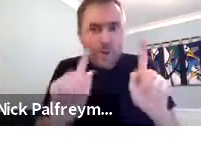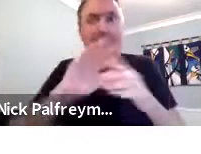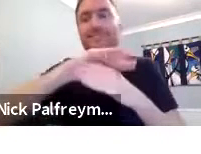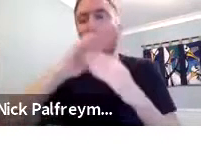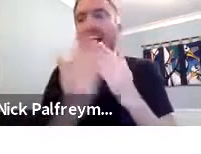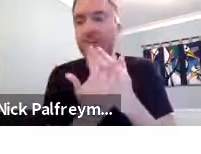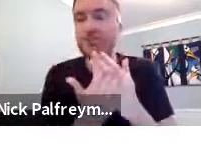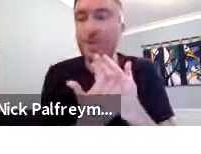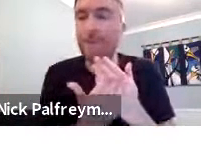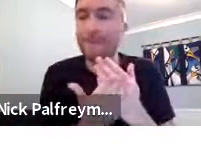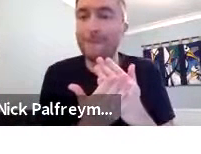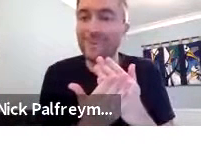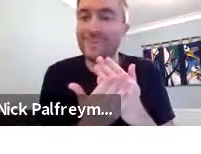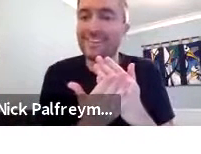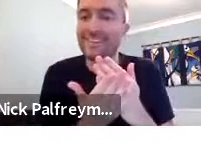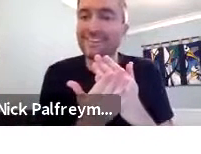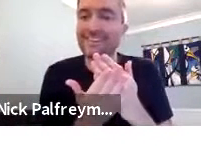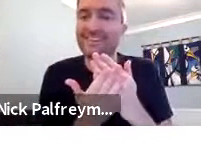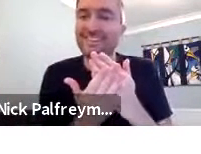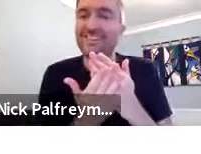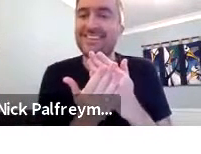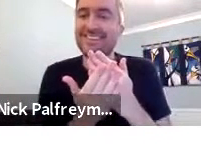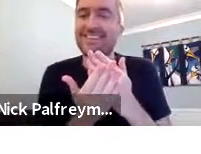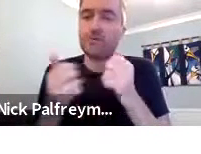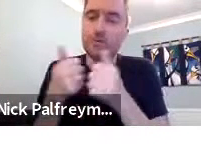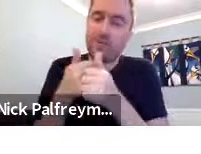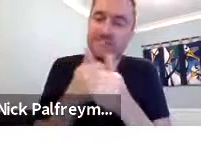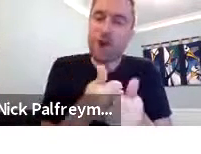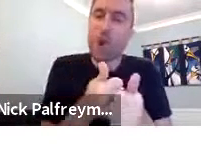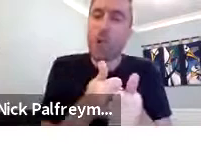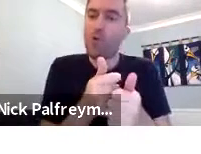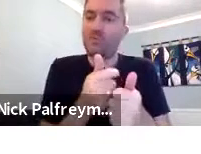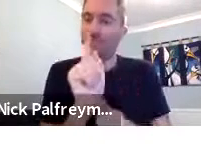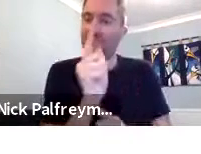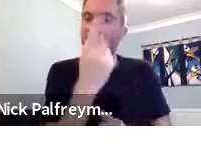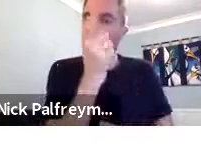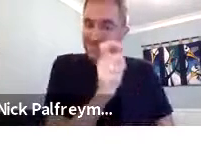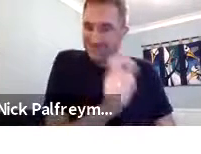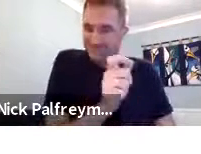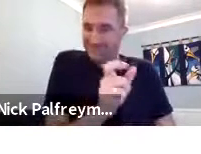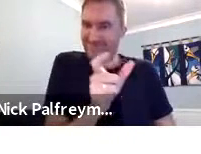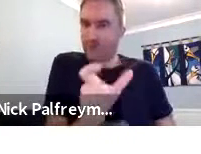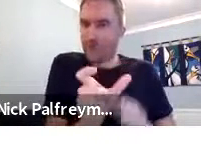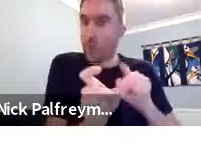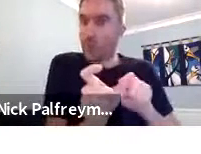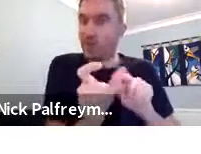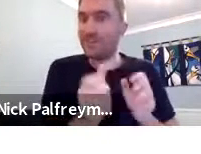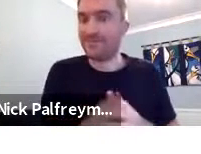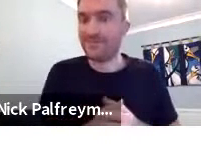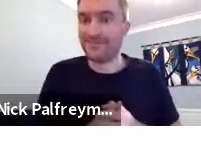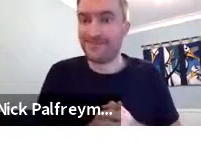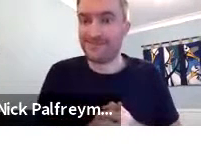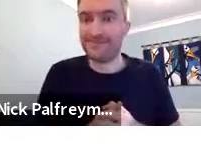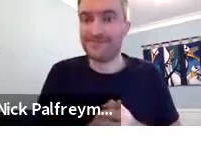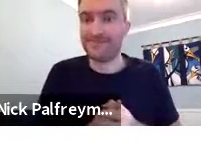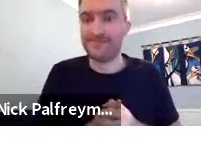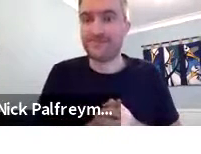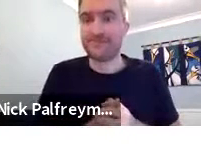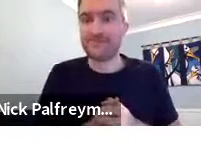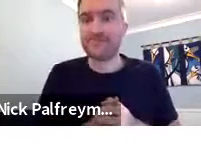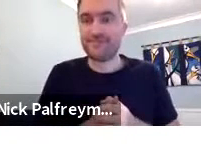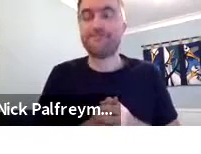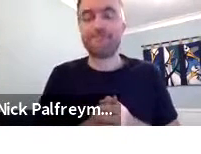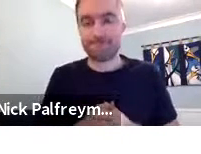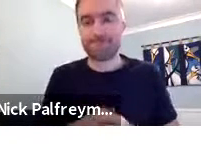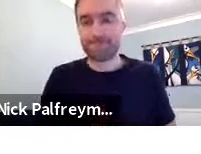using the same location and using the same hand movements with different, different hand shapes. And it's the initialisation